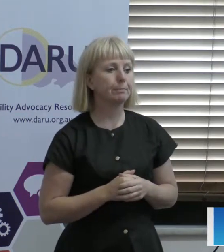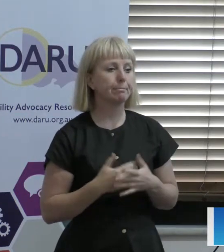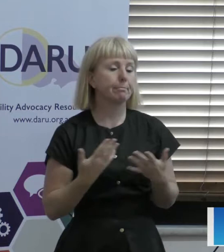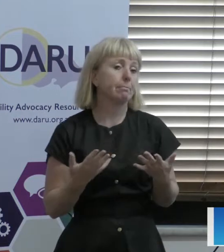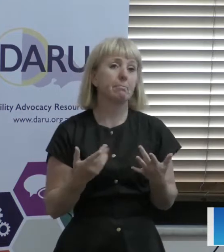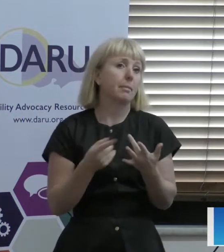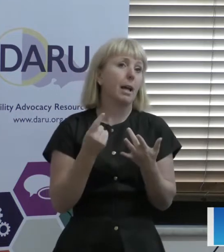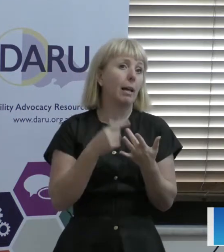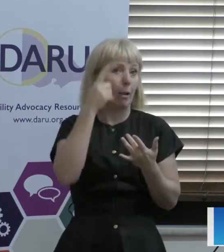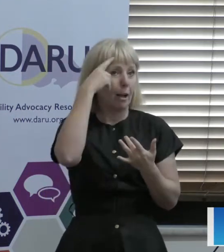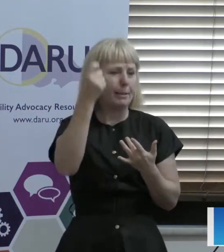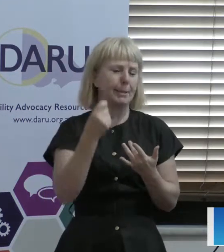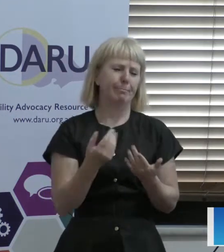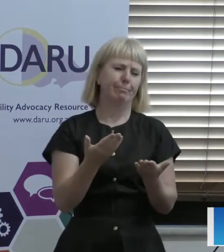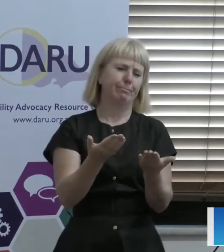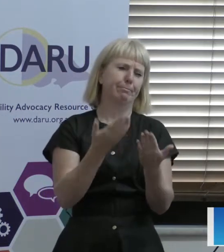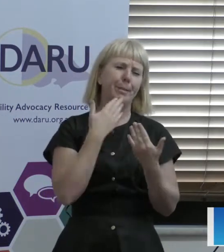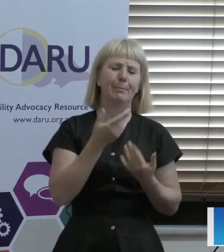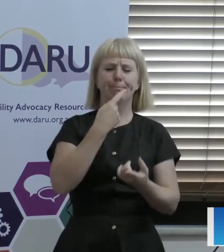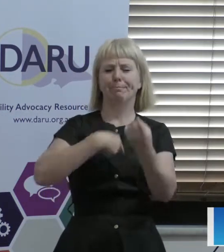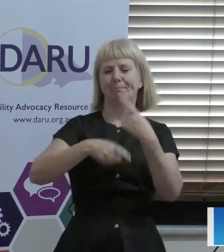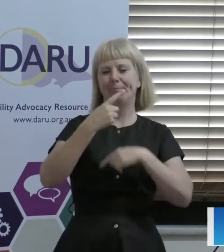any other ideas? We're more than happy to hear about them.